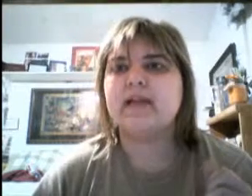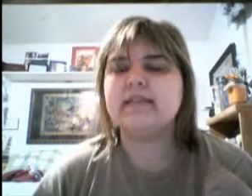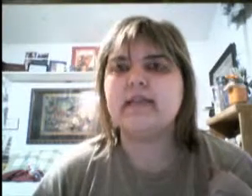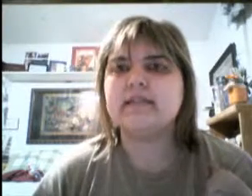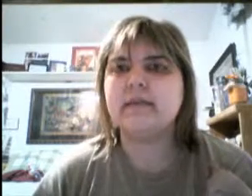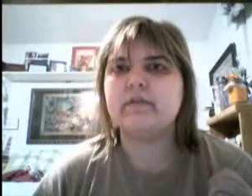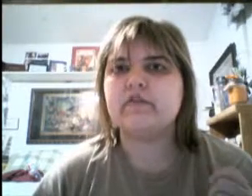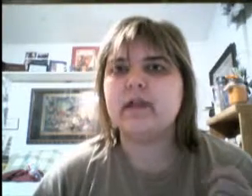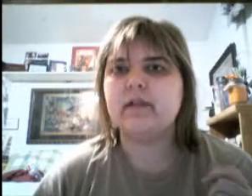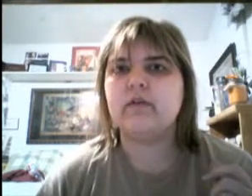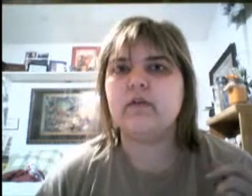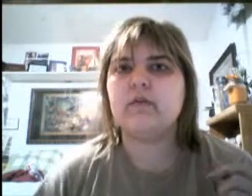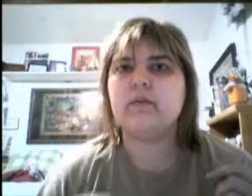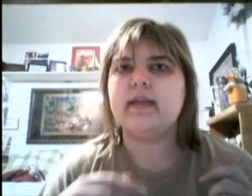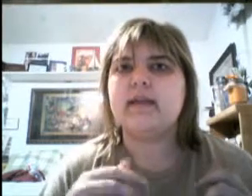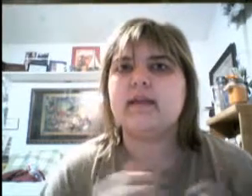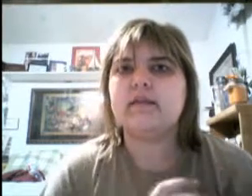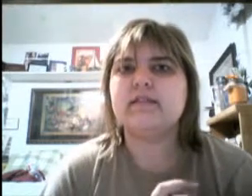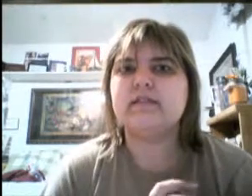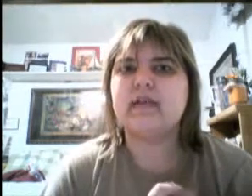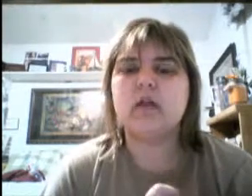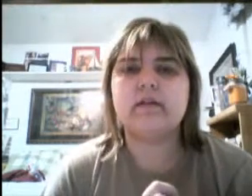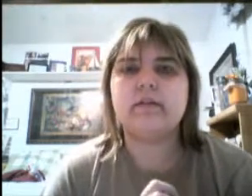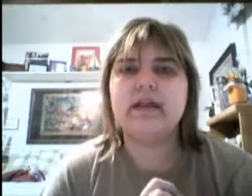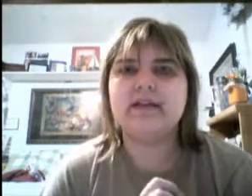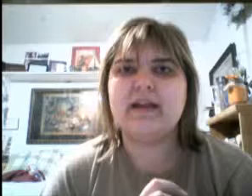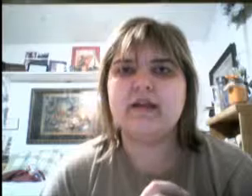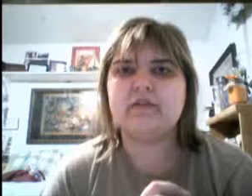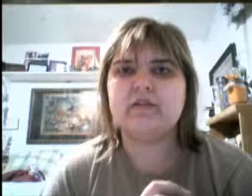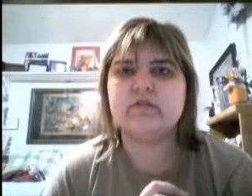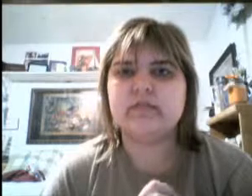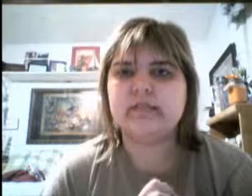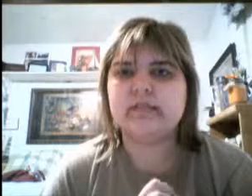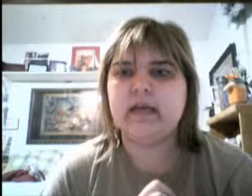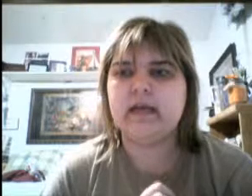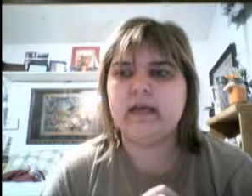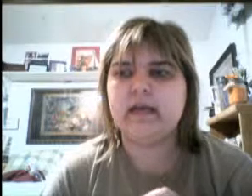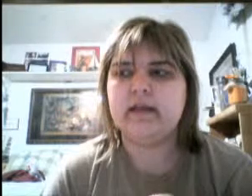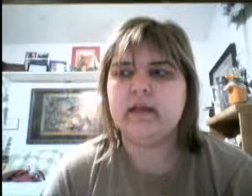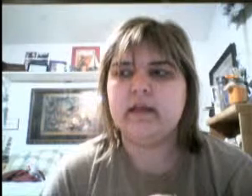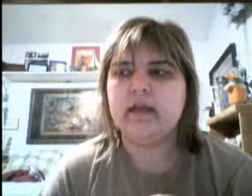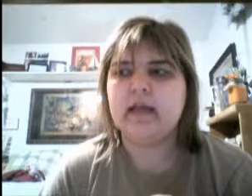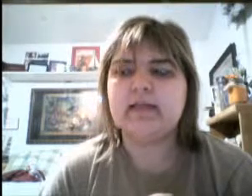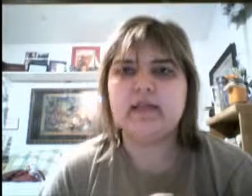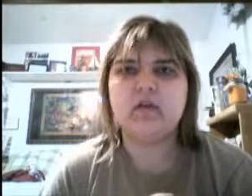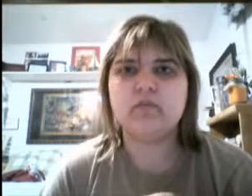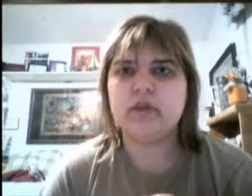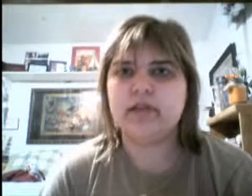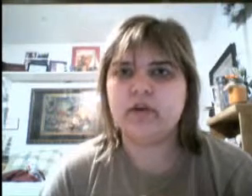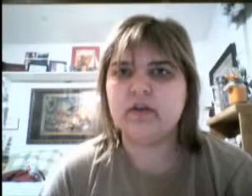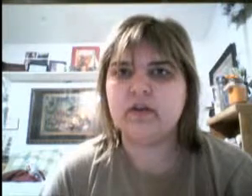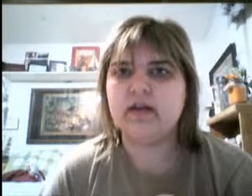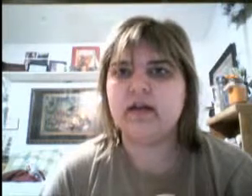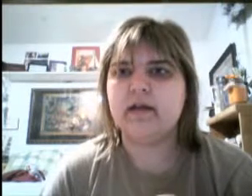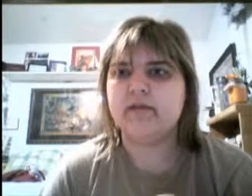things I liked about the trailer, we got to see a lot of the main characters, uh, and they look really good. Um,